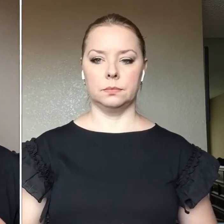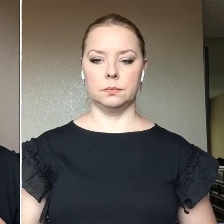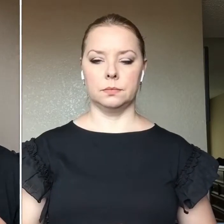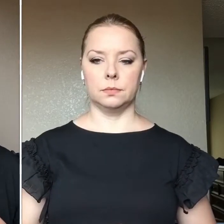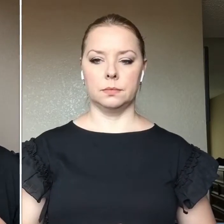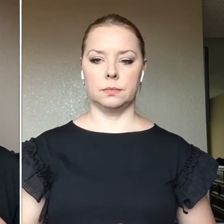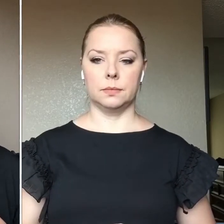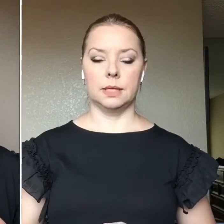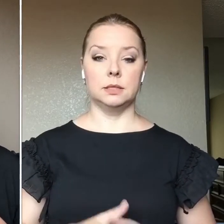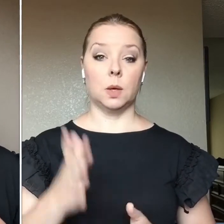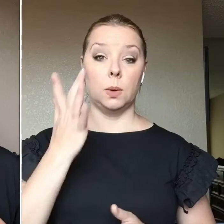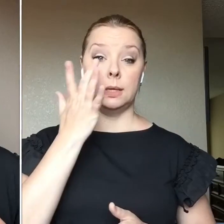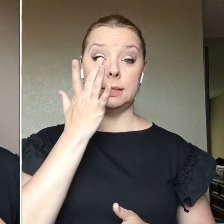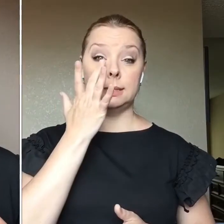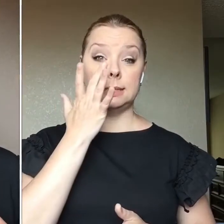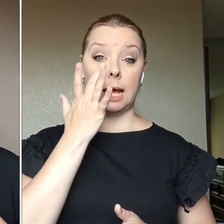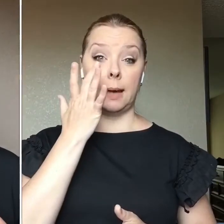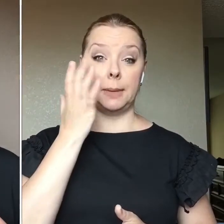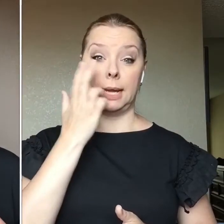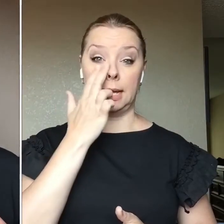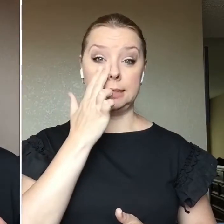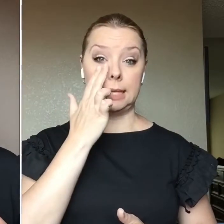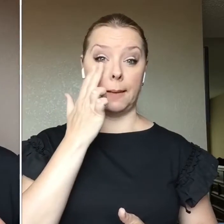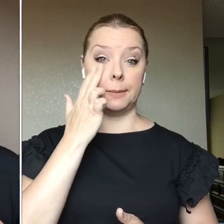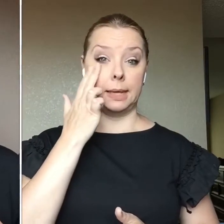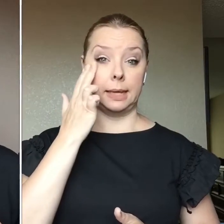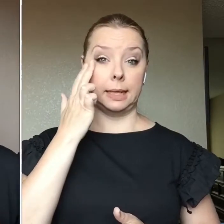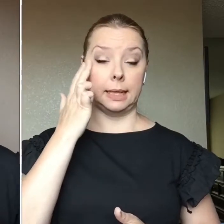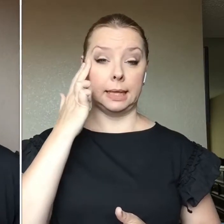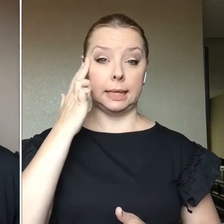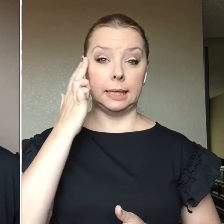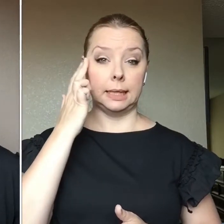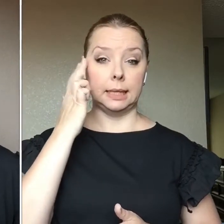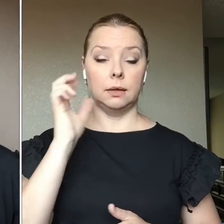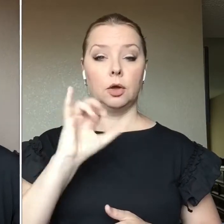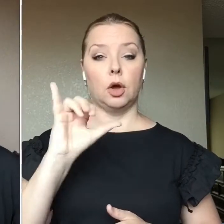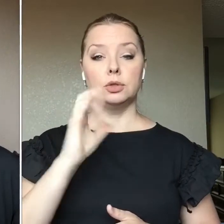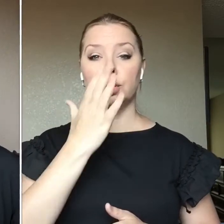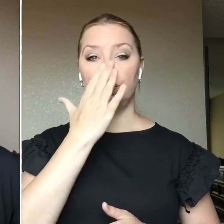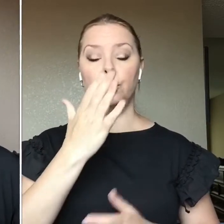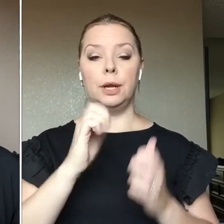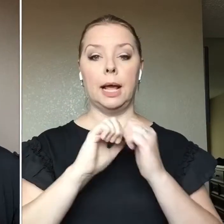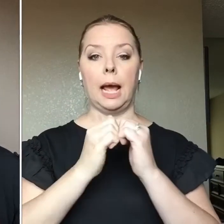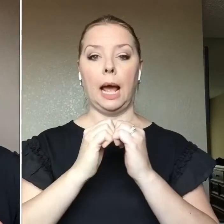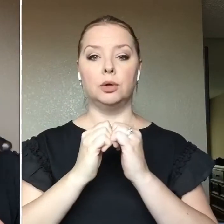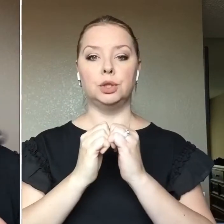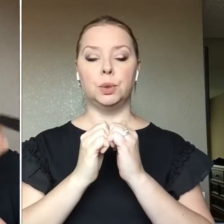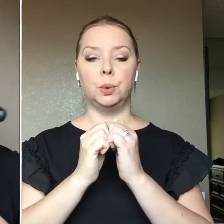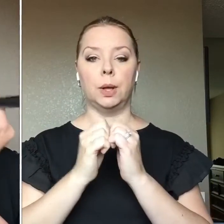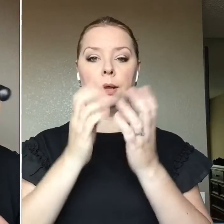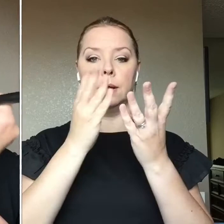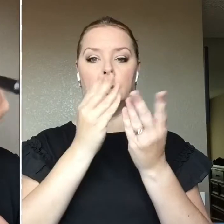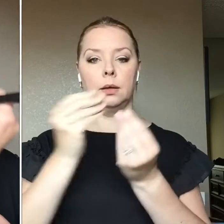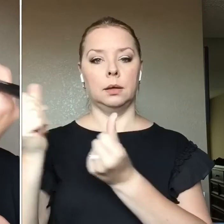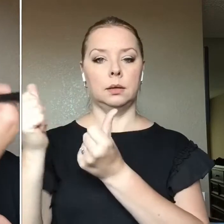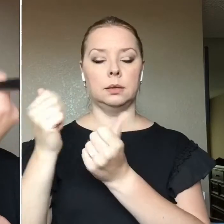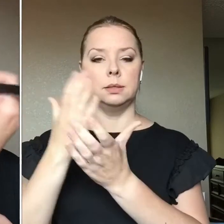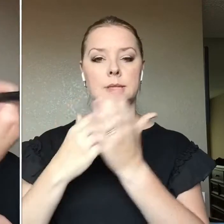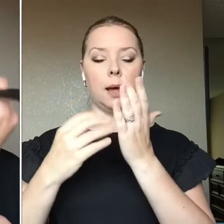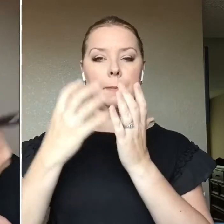Tapping it with a brush like this This is also a good way to blend out some brush strokes if you're